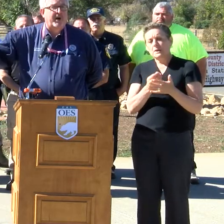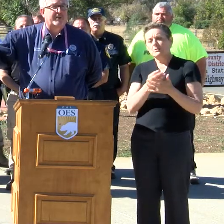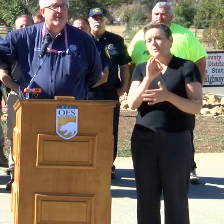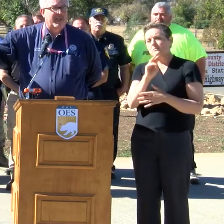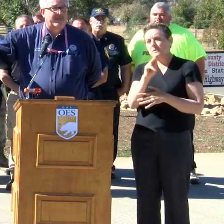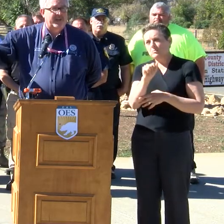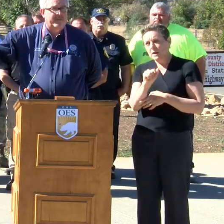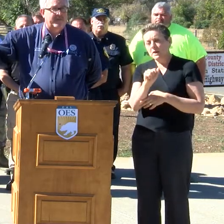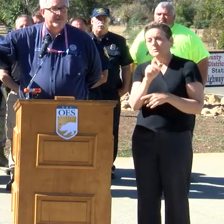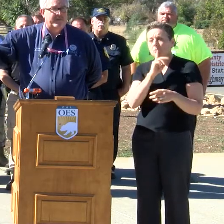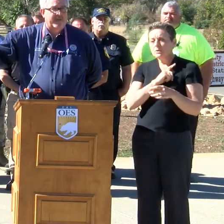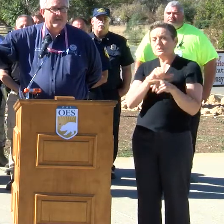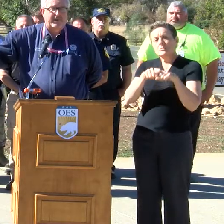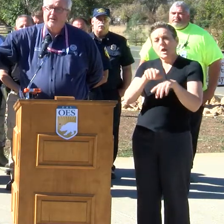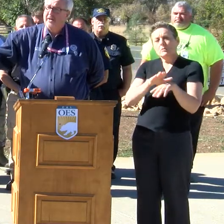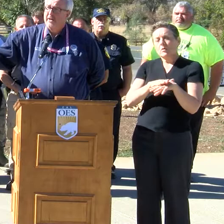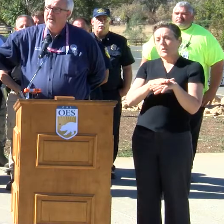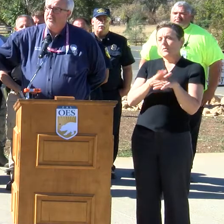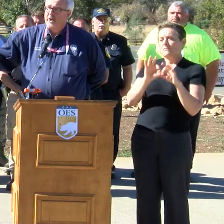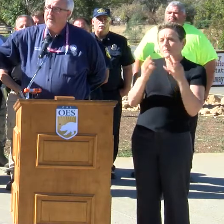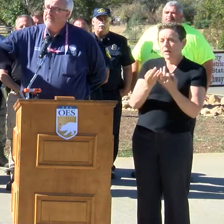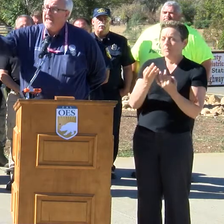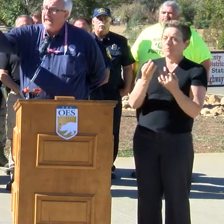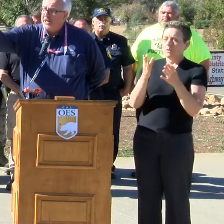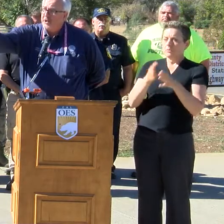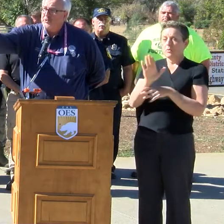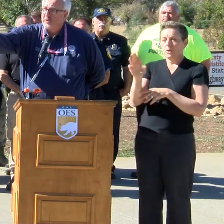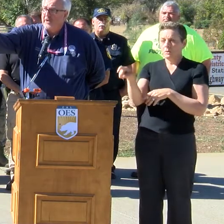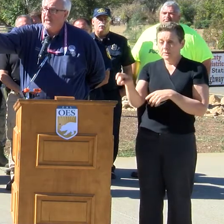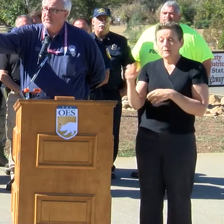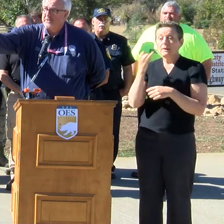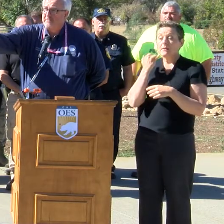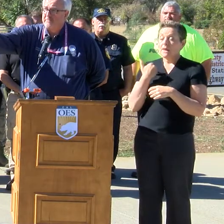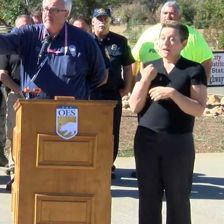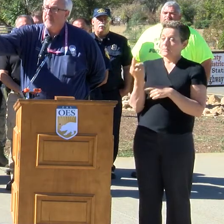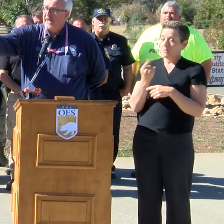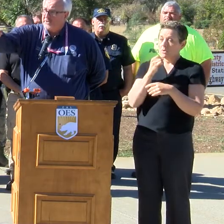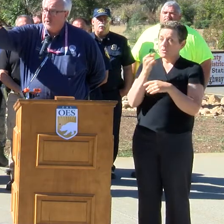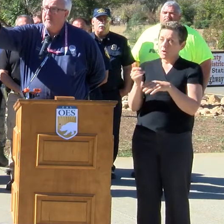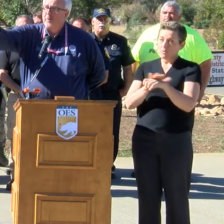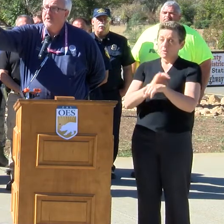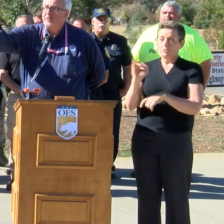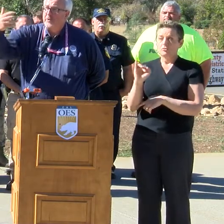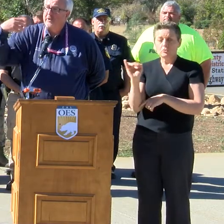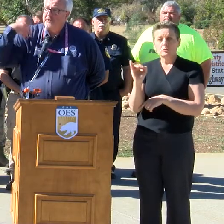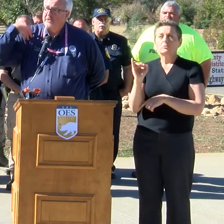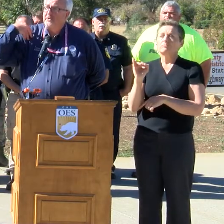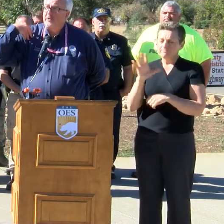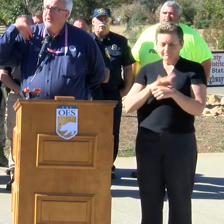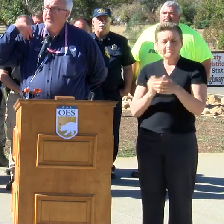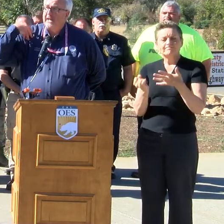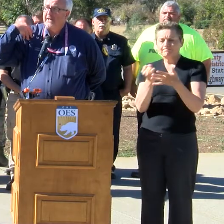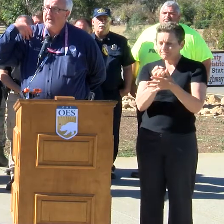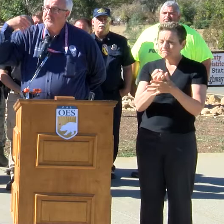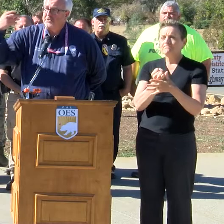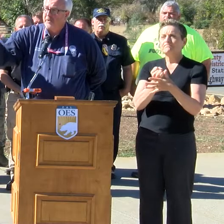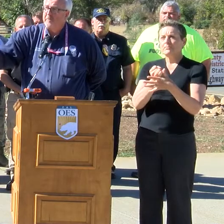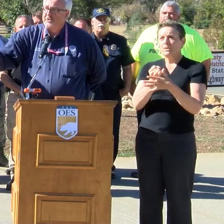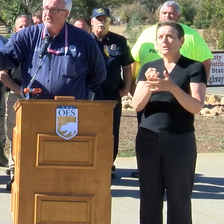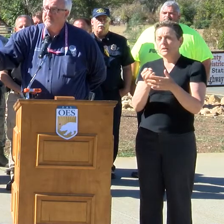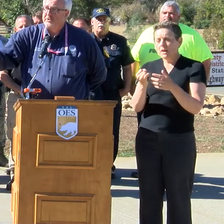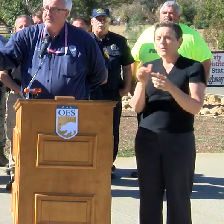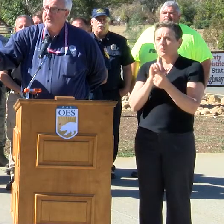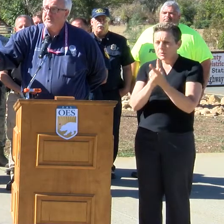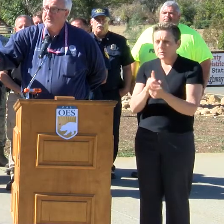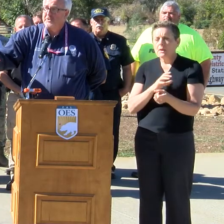it's always based upon the need of the individual and family. So if they had uninsured losses, that's going to be one of the triggers that starts looking at us and